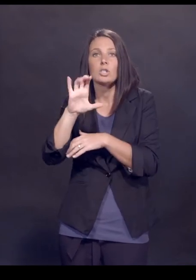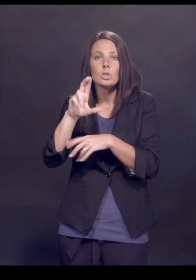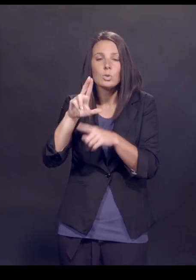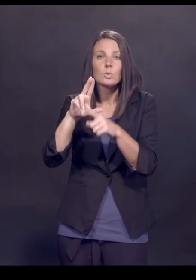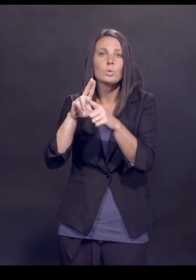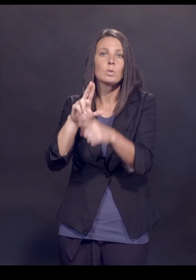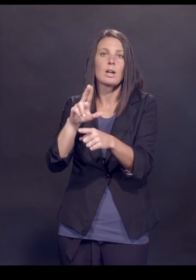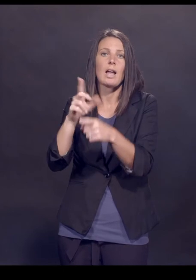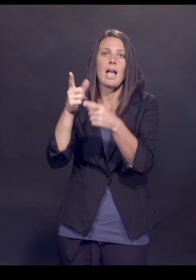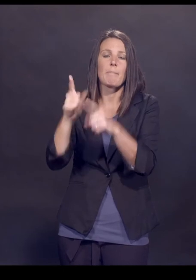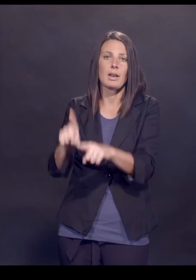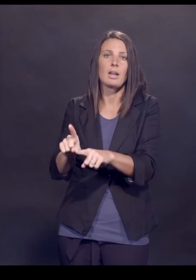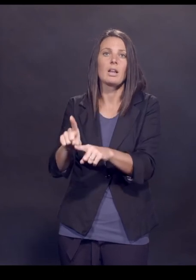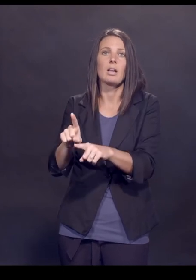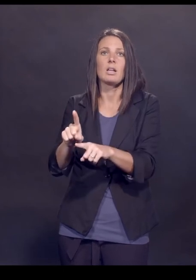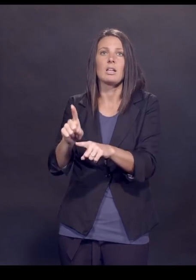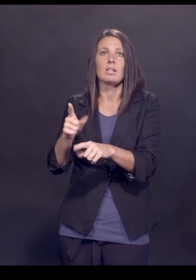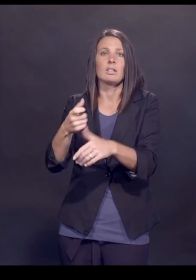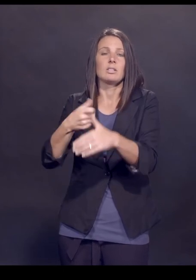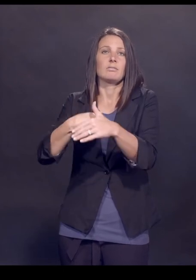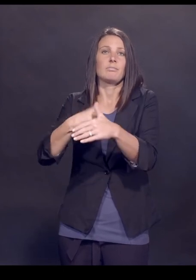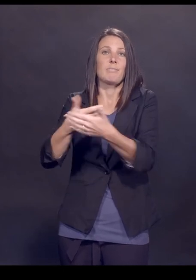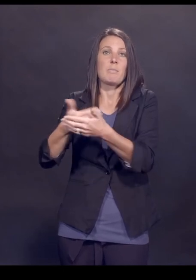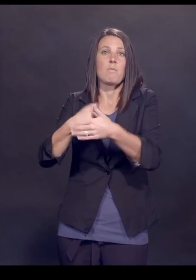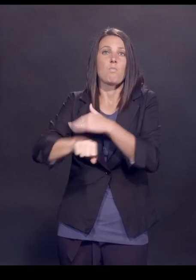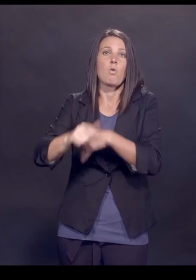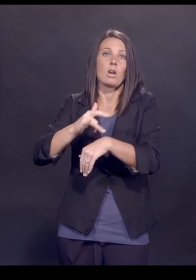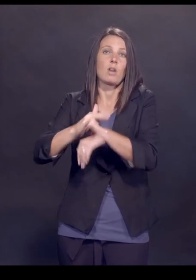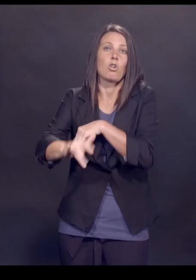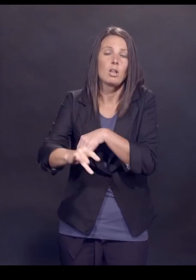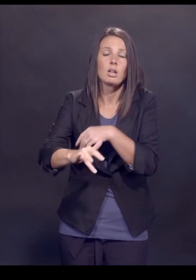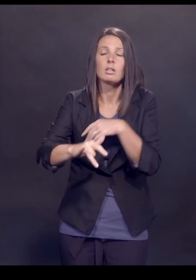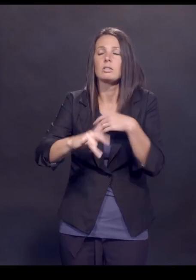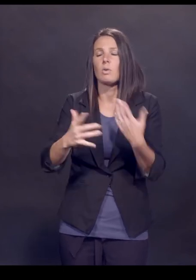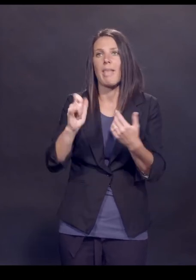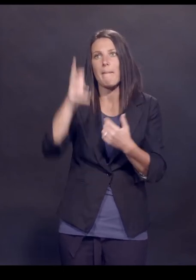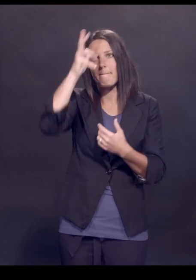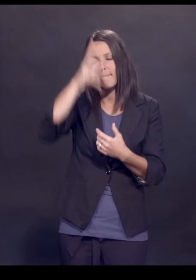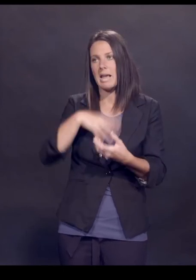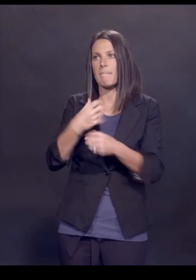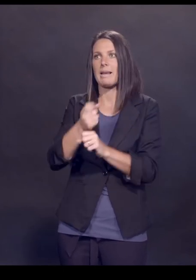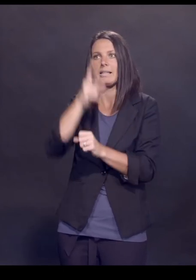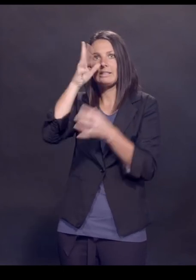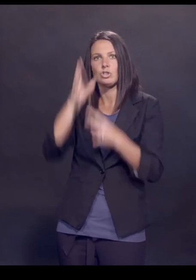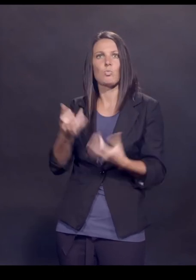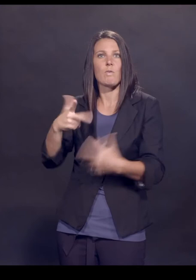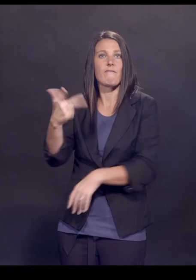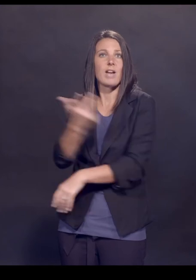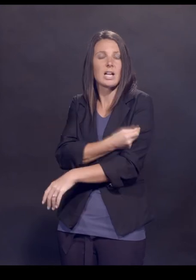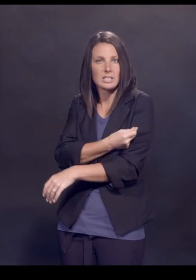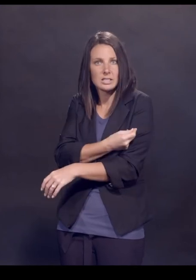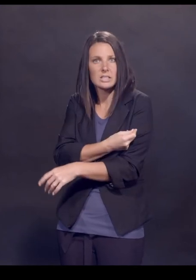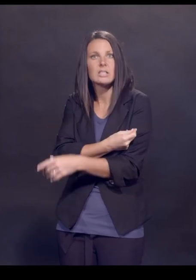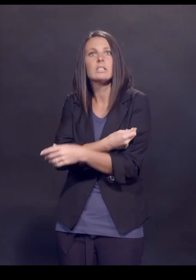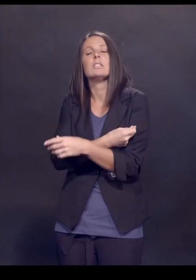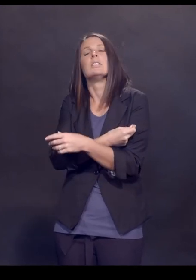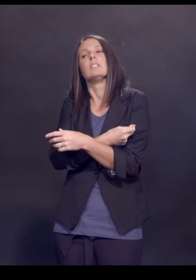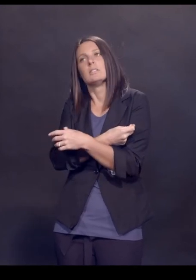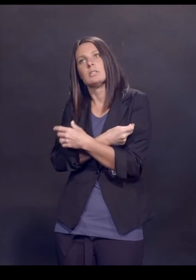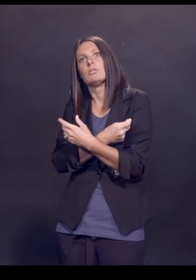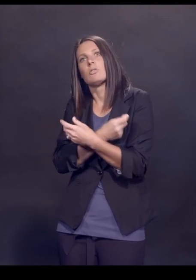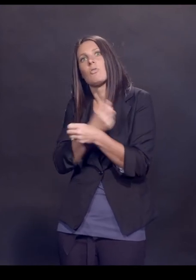ventilated, and ended up delivering their child severely prematurely. So this man who made a decision not to vaccinate himself